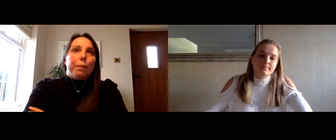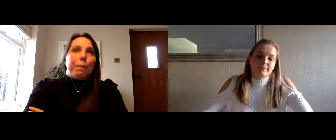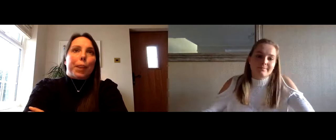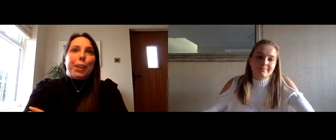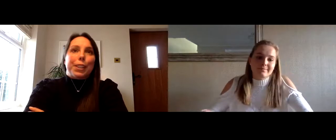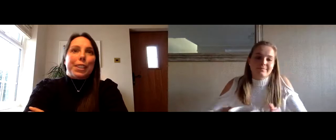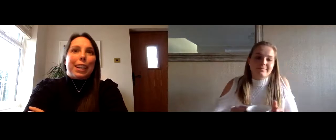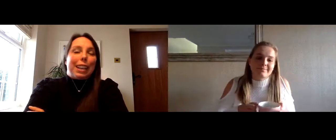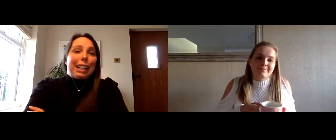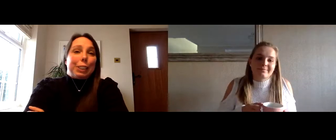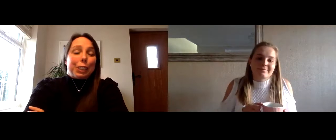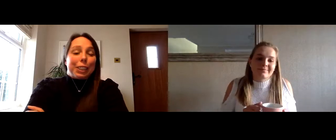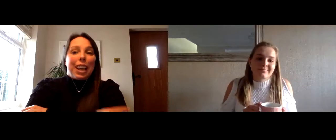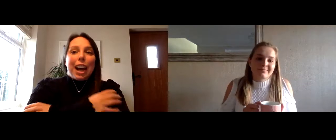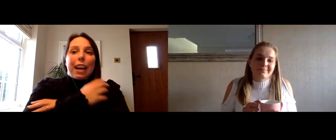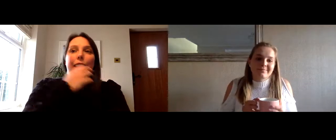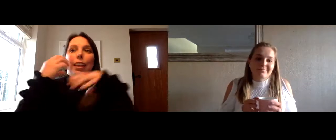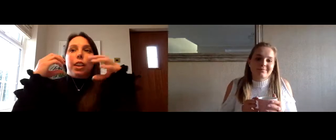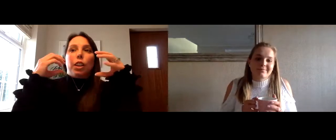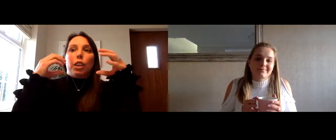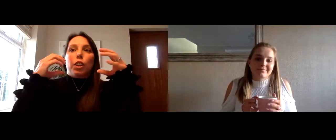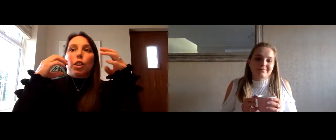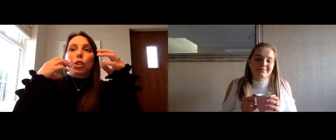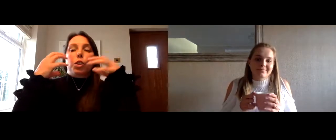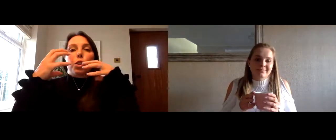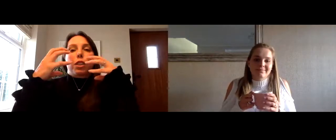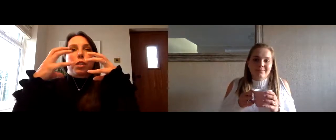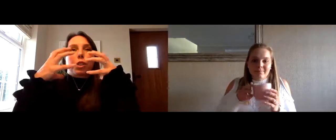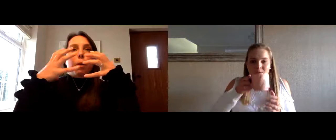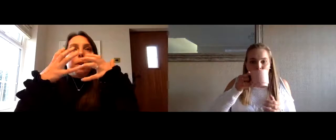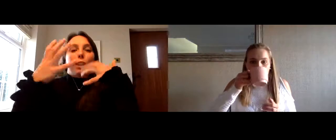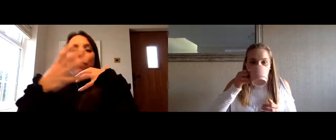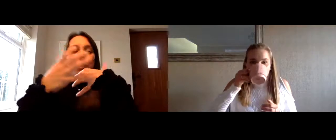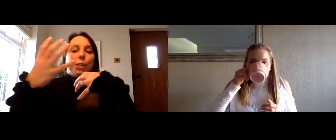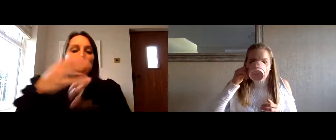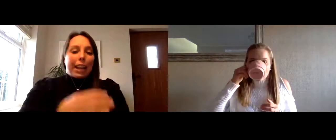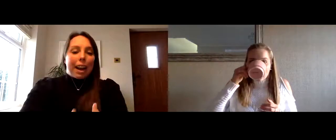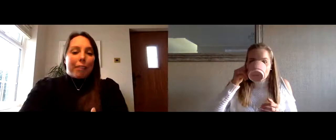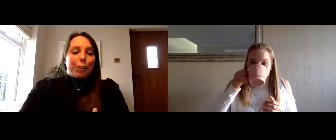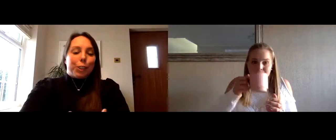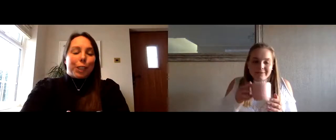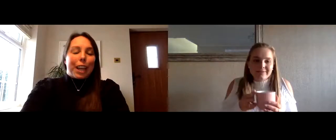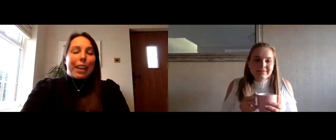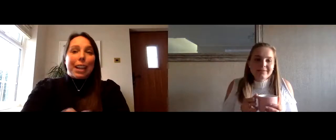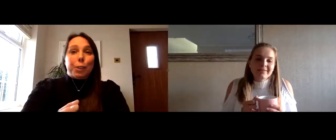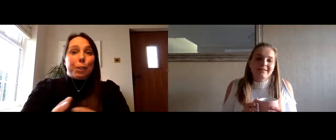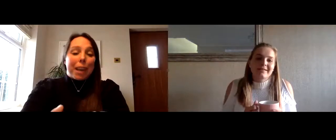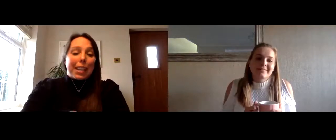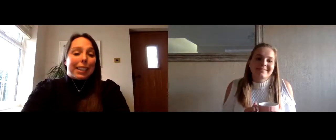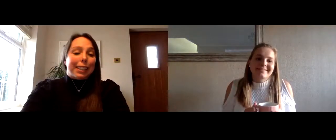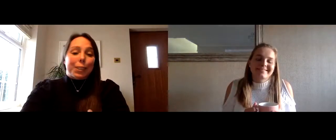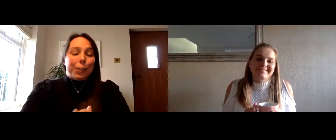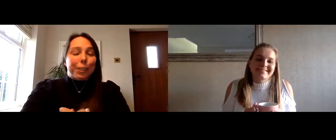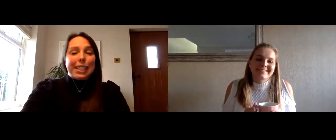because i just i think there's so much influence that you can have on children and they're just